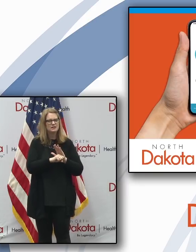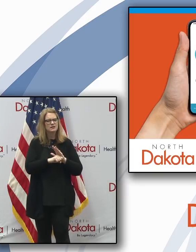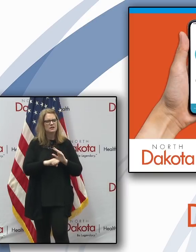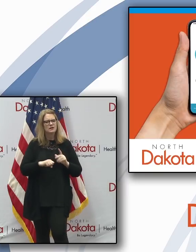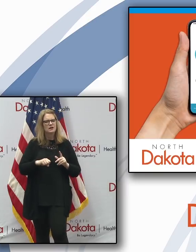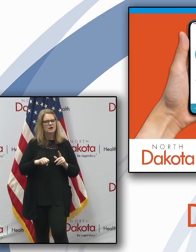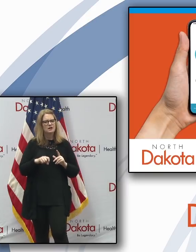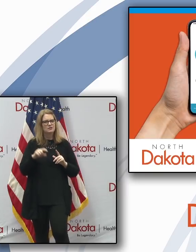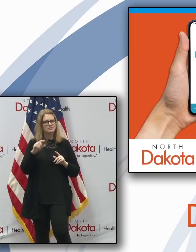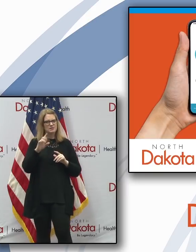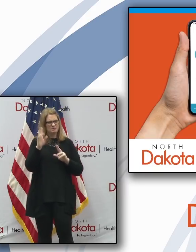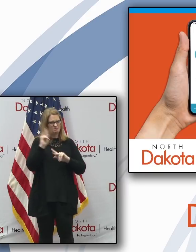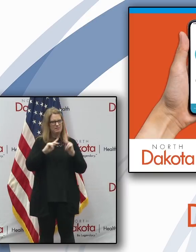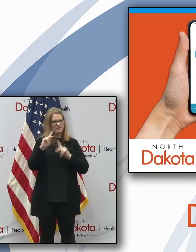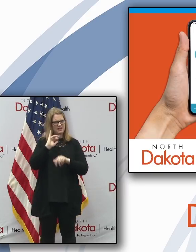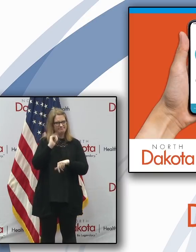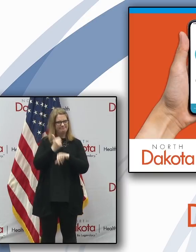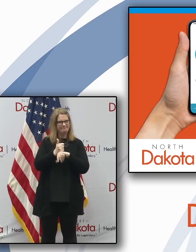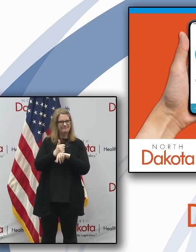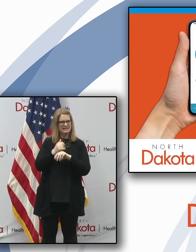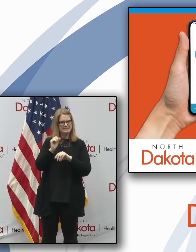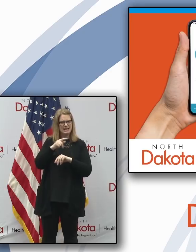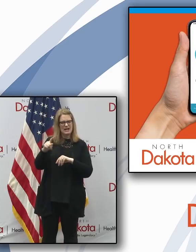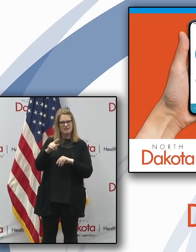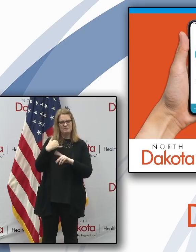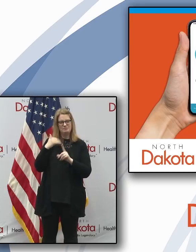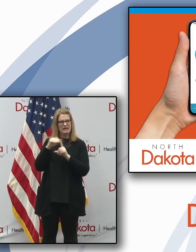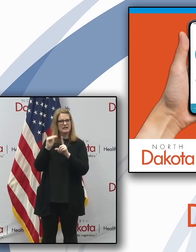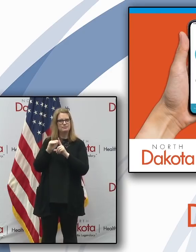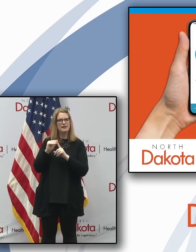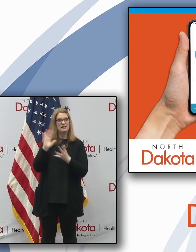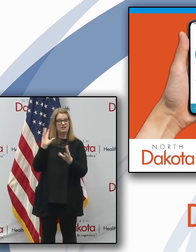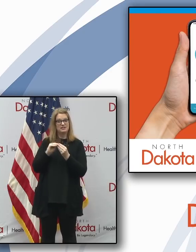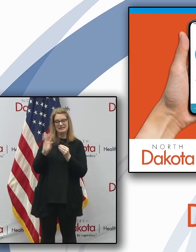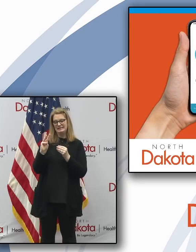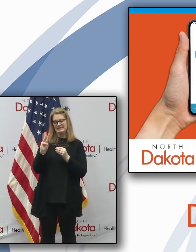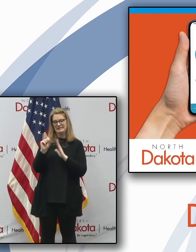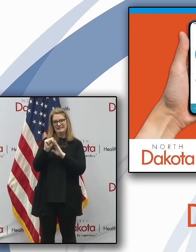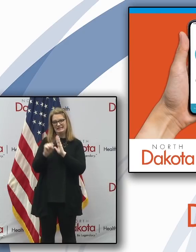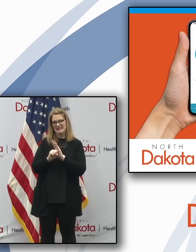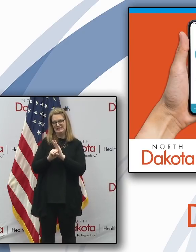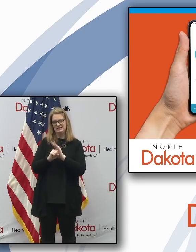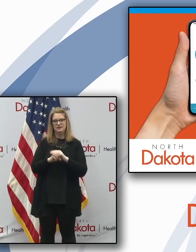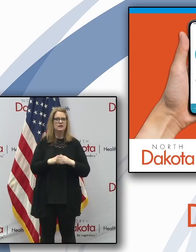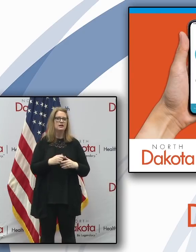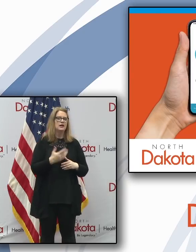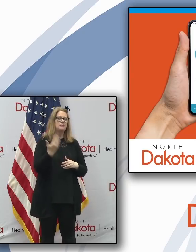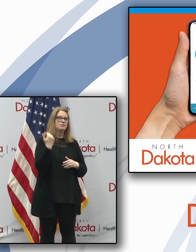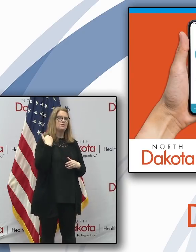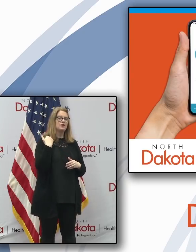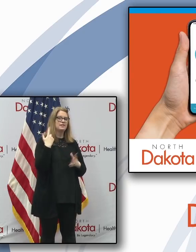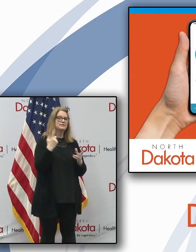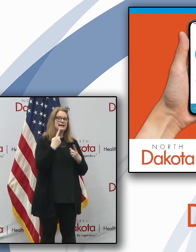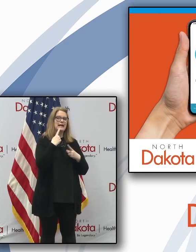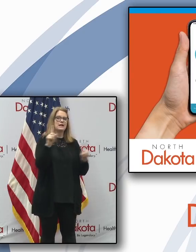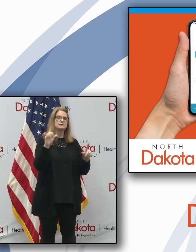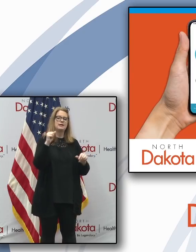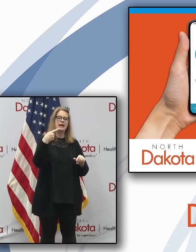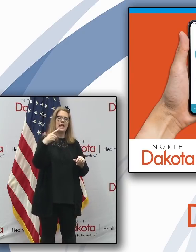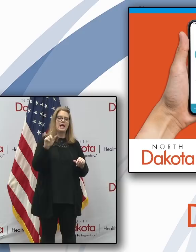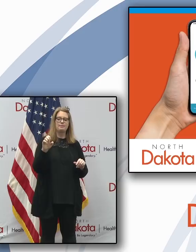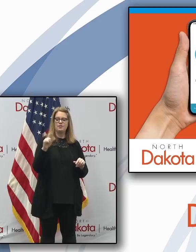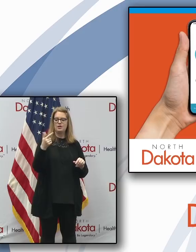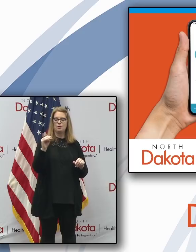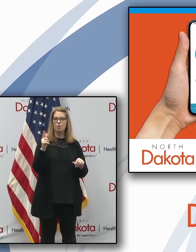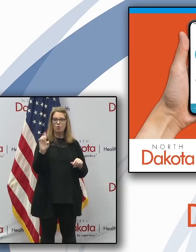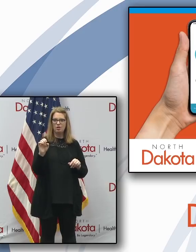of this app has been contacted by 16 other states. And then earlier today, there was a major announcement that Apple and Google,